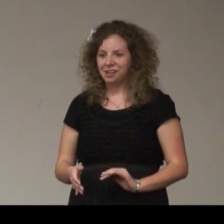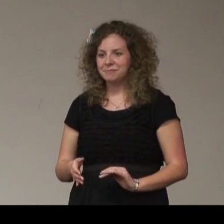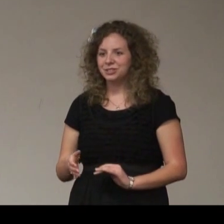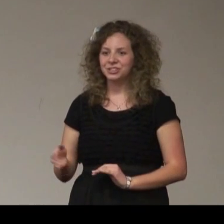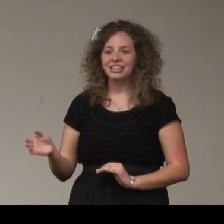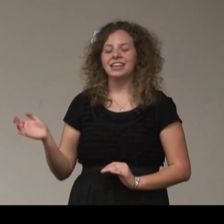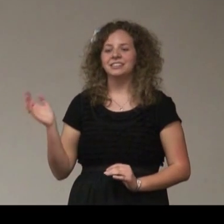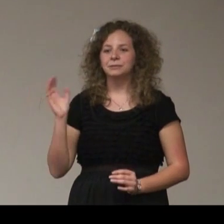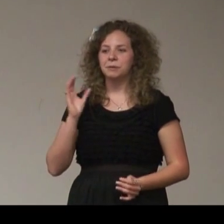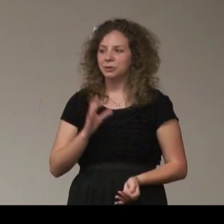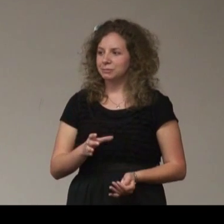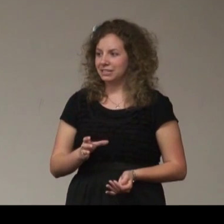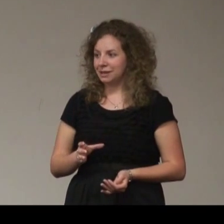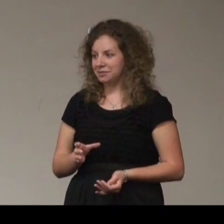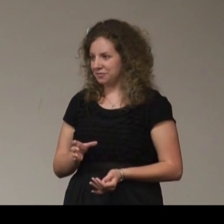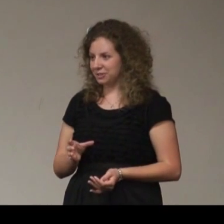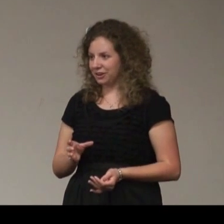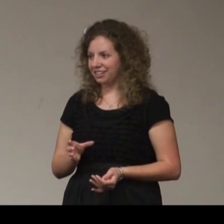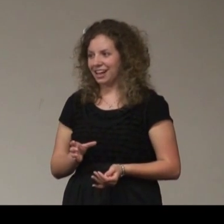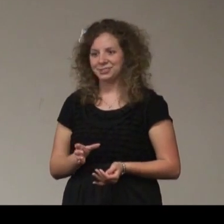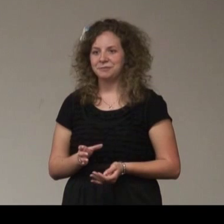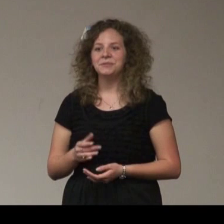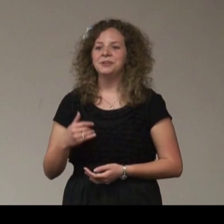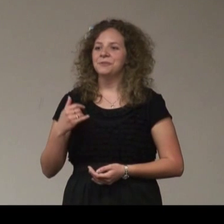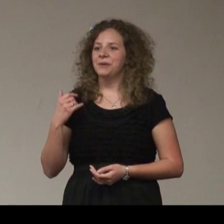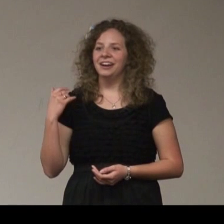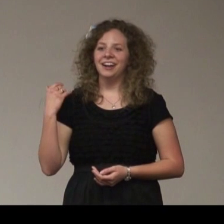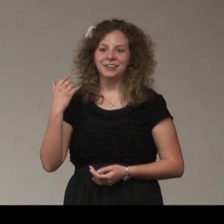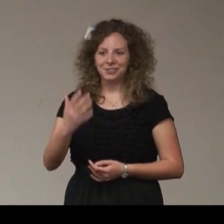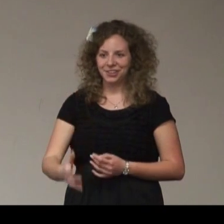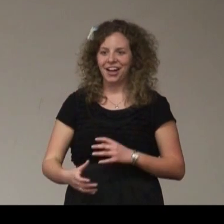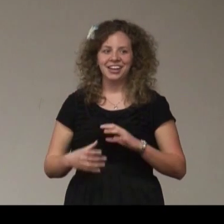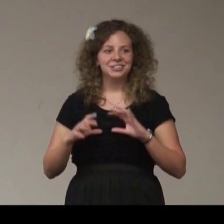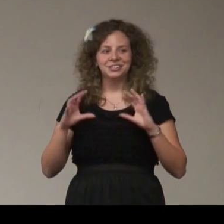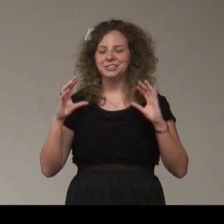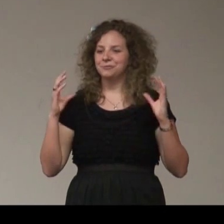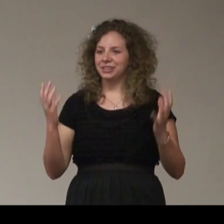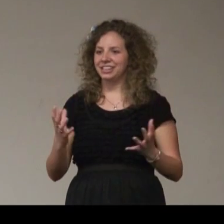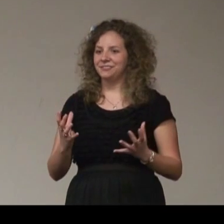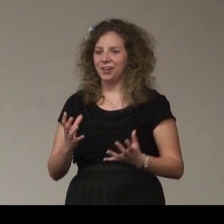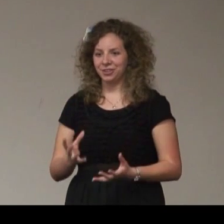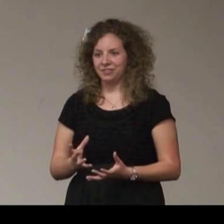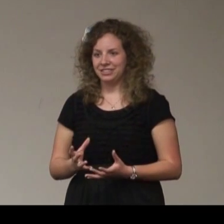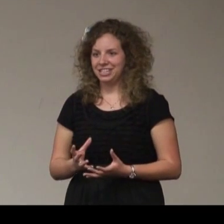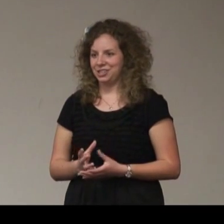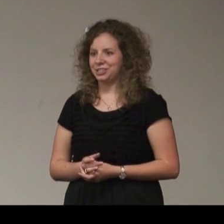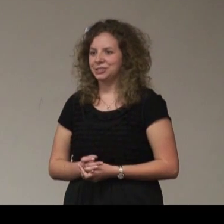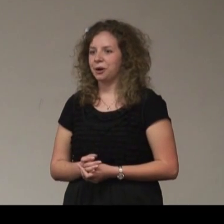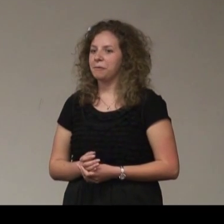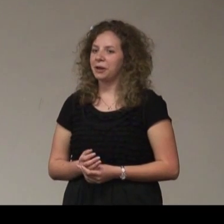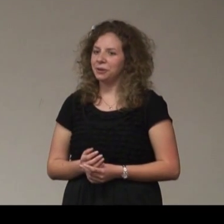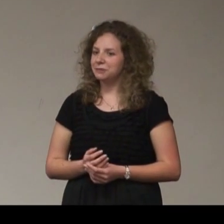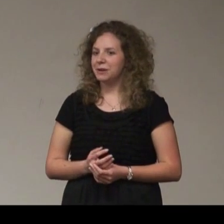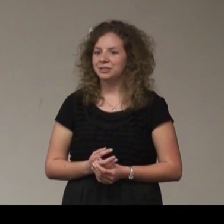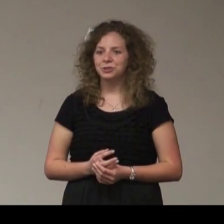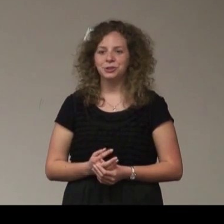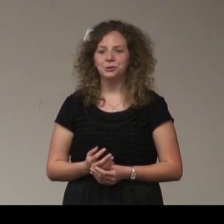to elementary and spent most of my time in a fifth-grade classroom where I grew a lot and just really fell in love with teaching. So my goal had been to